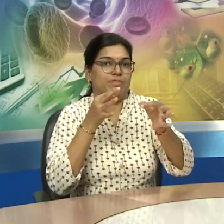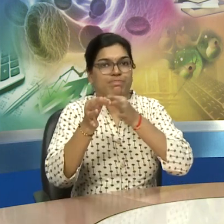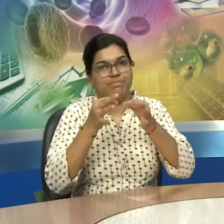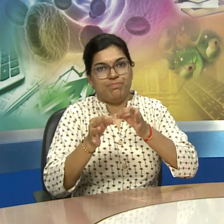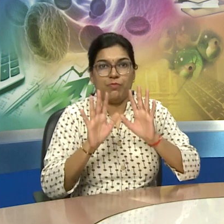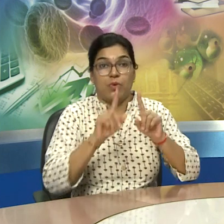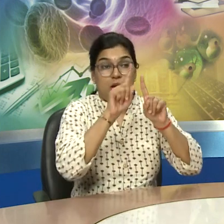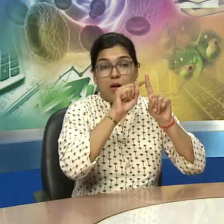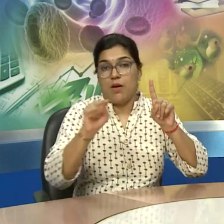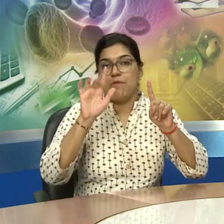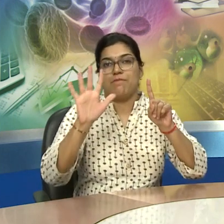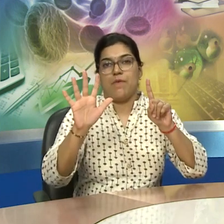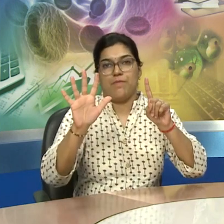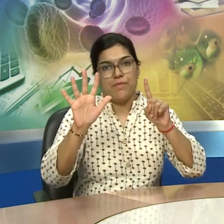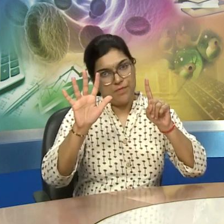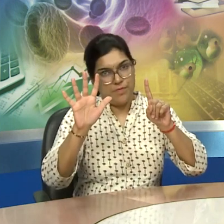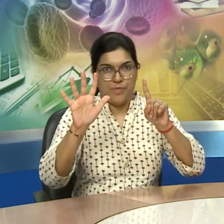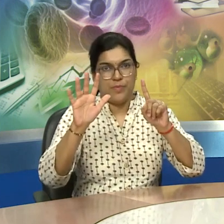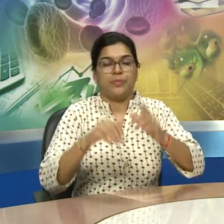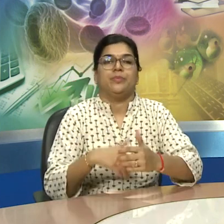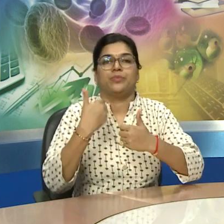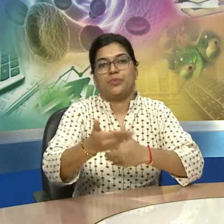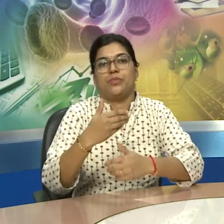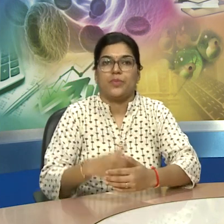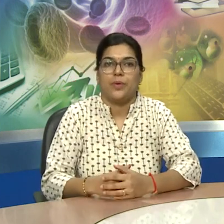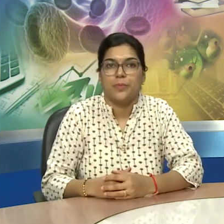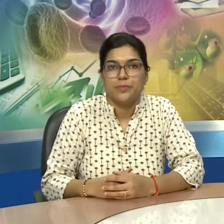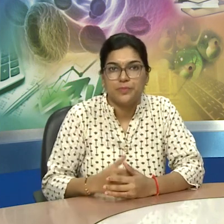main species name which we need to remember